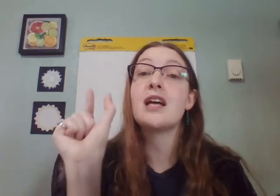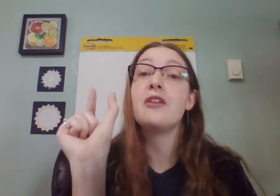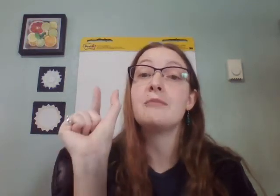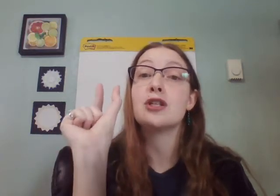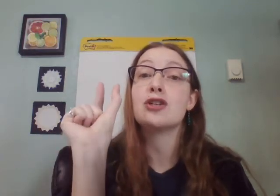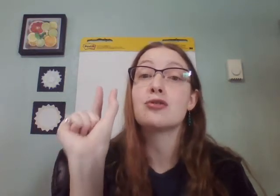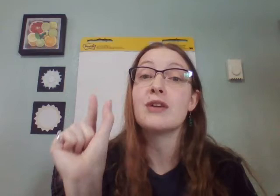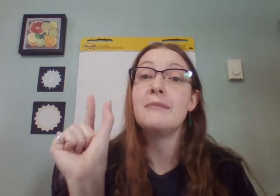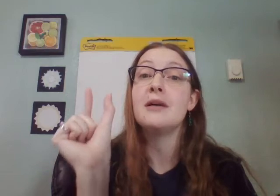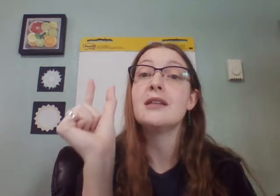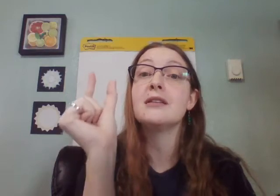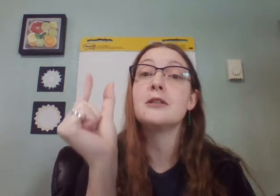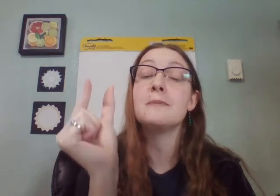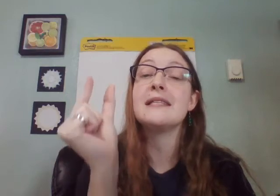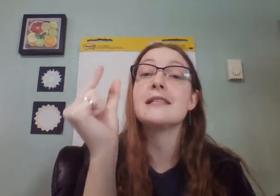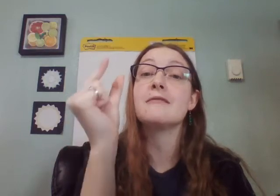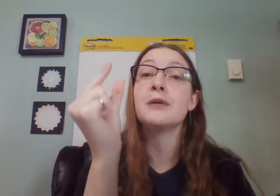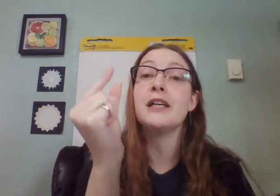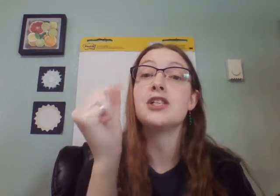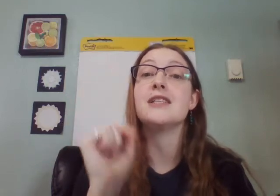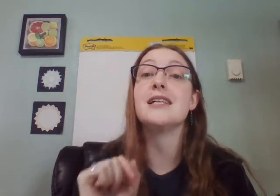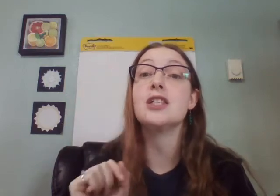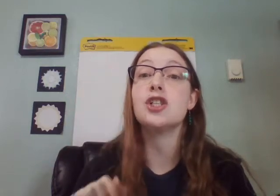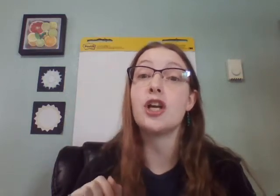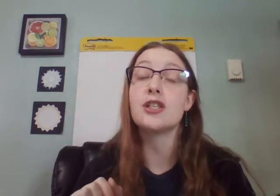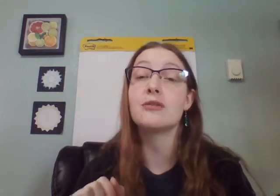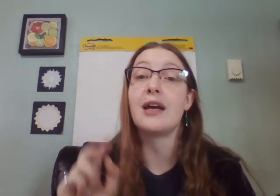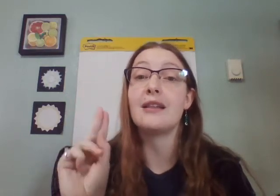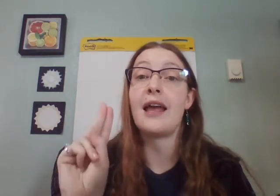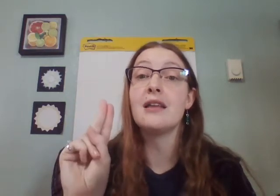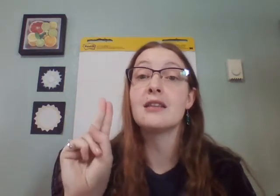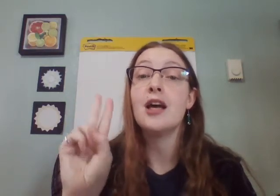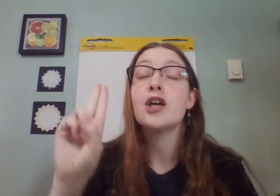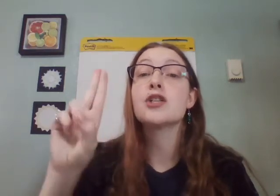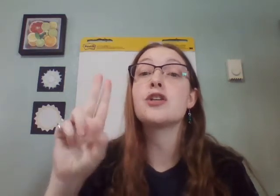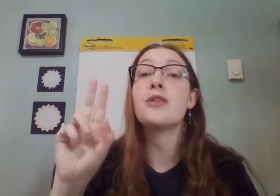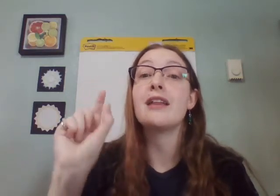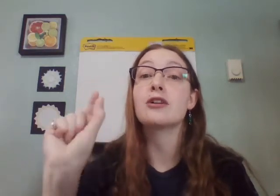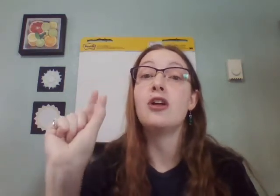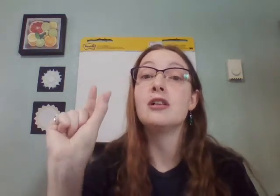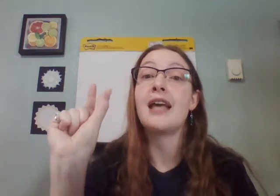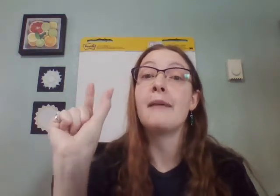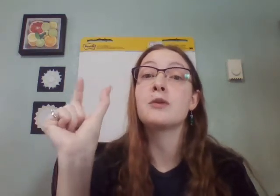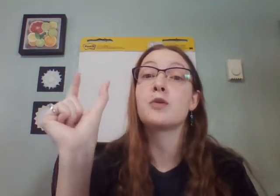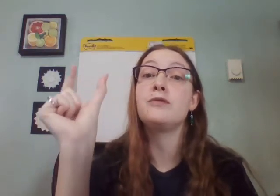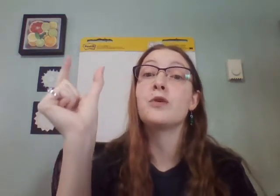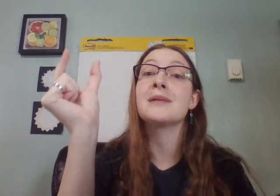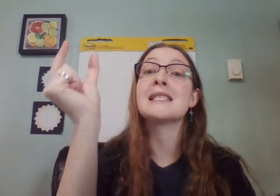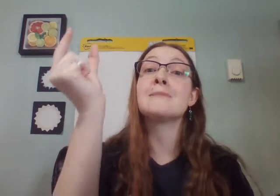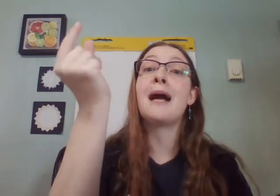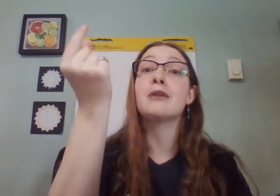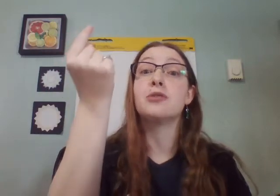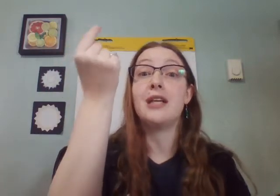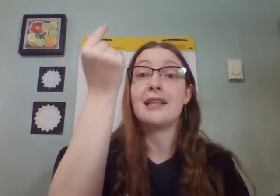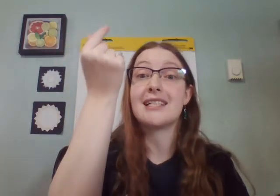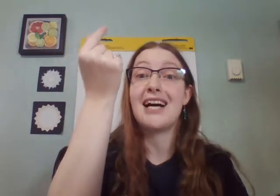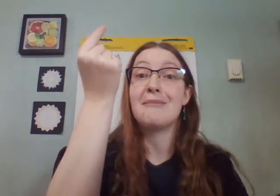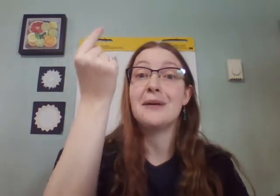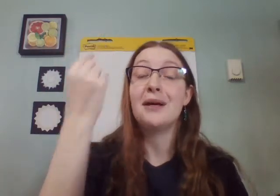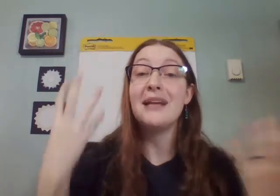tell them to trim the little pieces of branches into just the right length so that their log cabin will form a spiral at the top. I